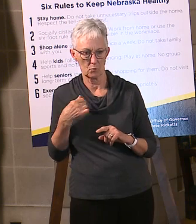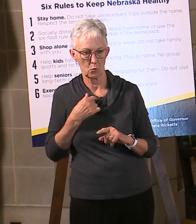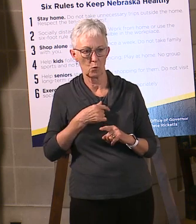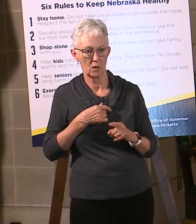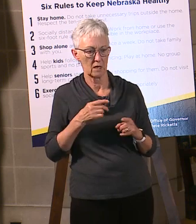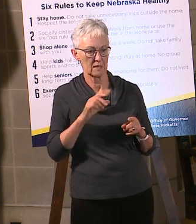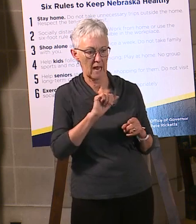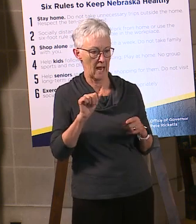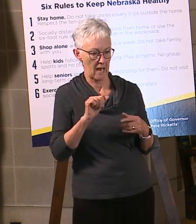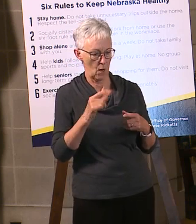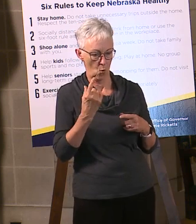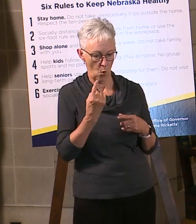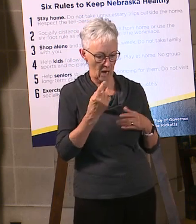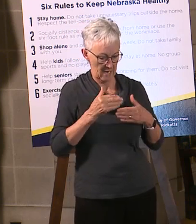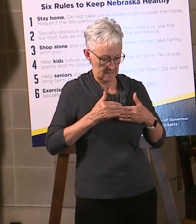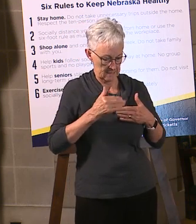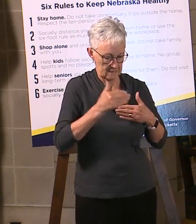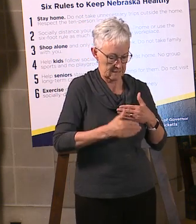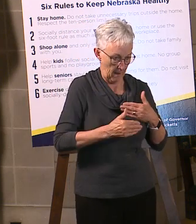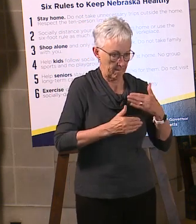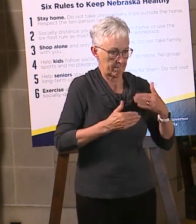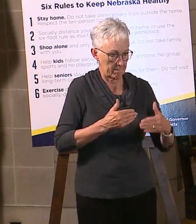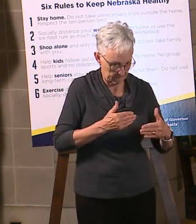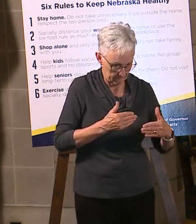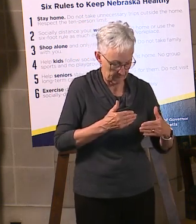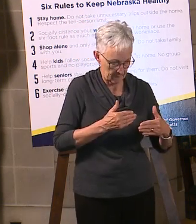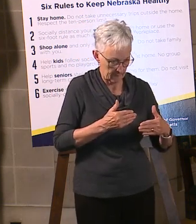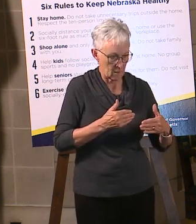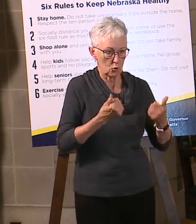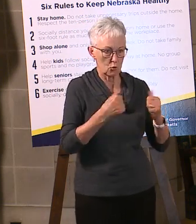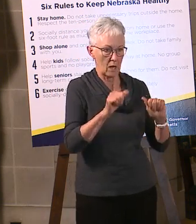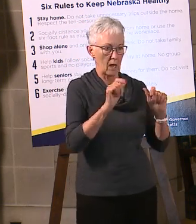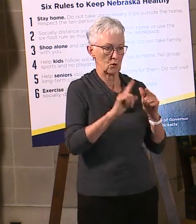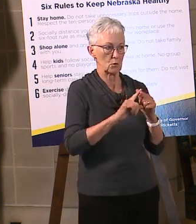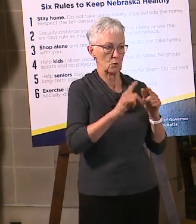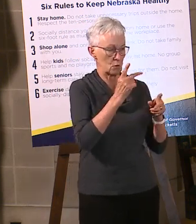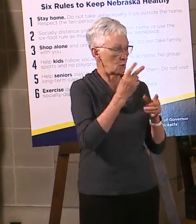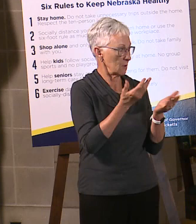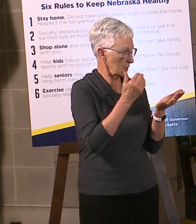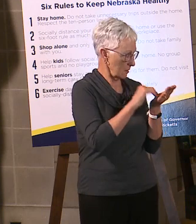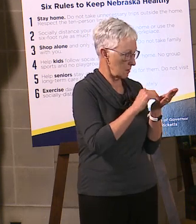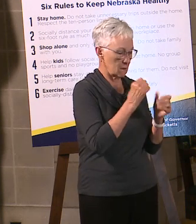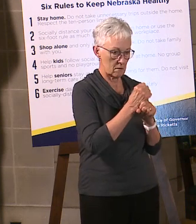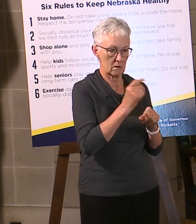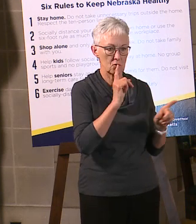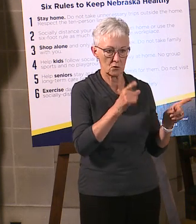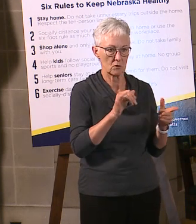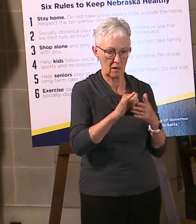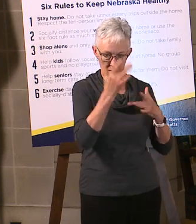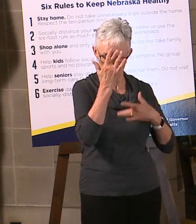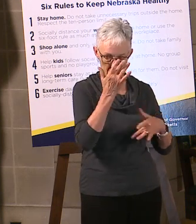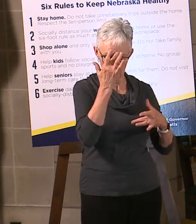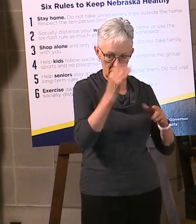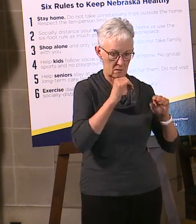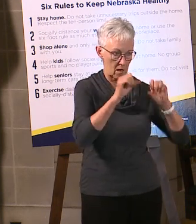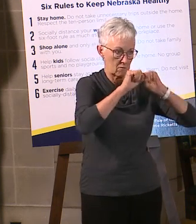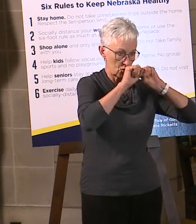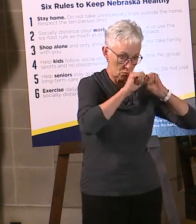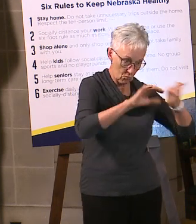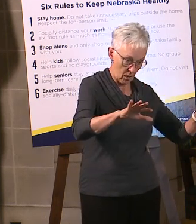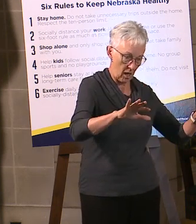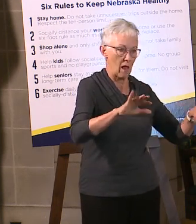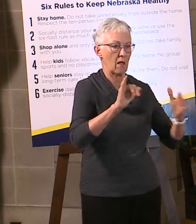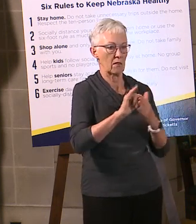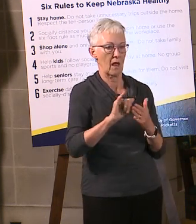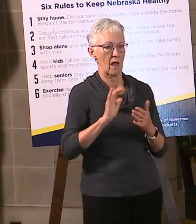This is not something that's permanent. It's a step as we make sure we preserve that hospital capacity by doing this a step at a time. If you think